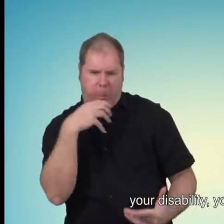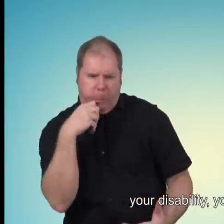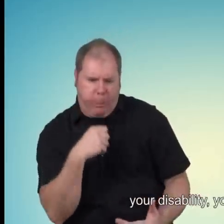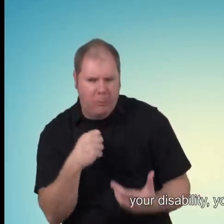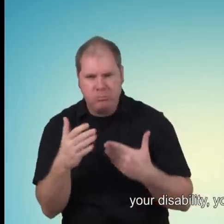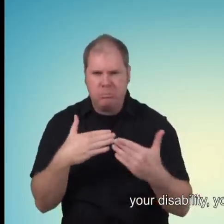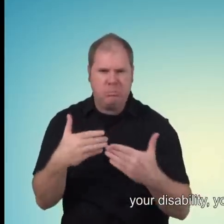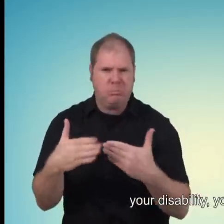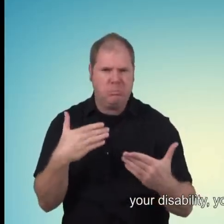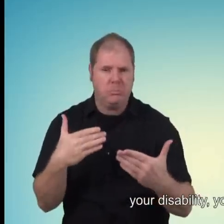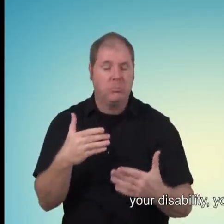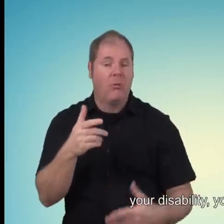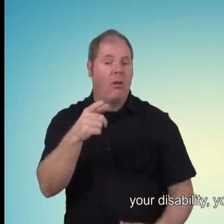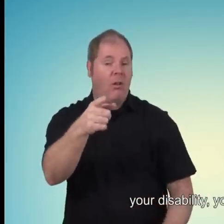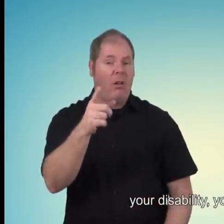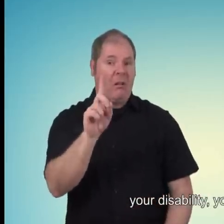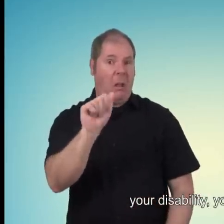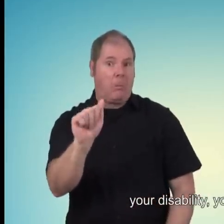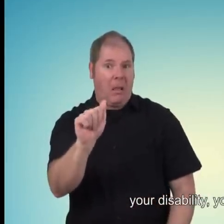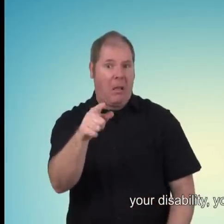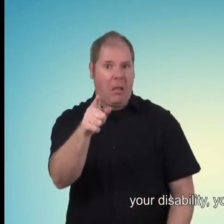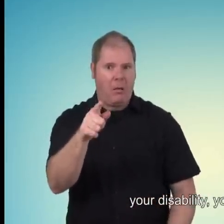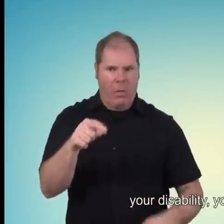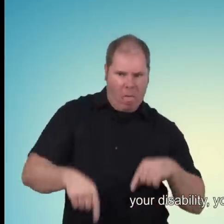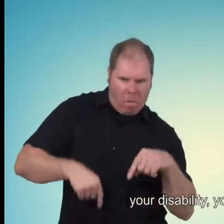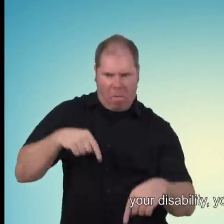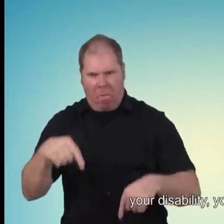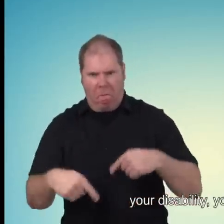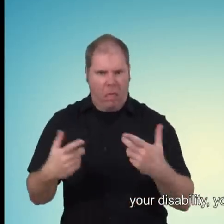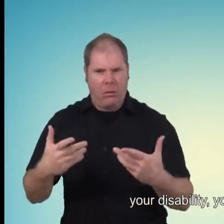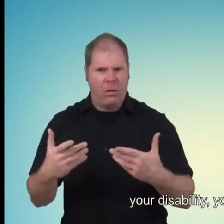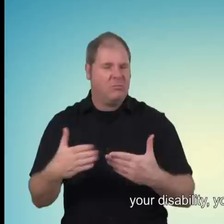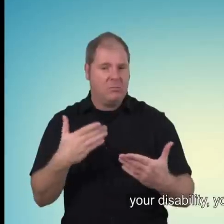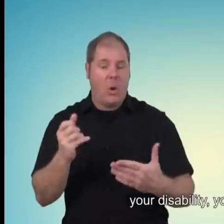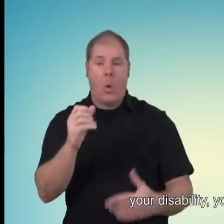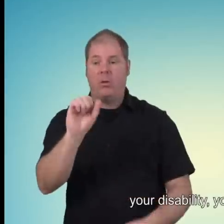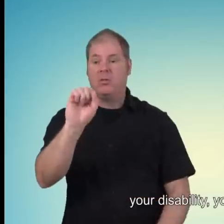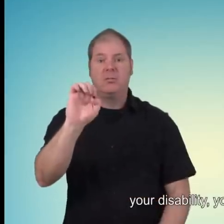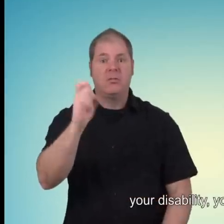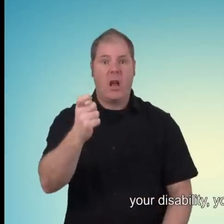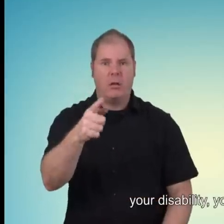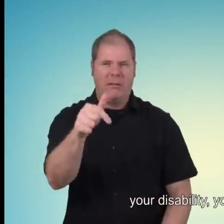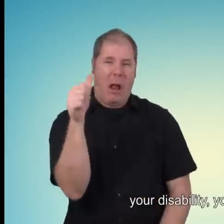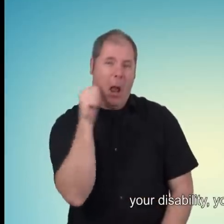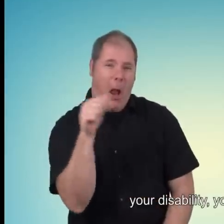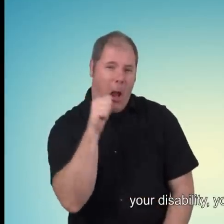your skin color,